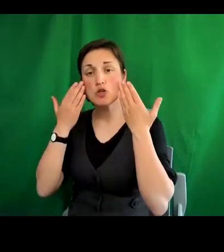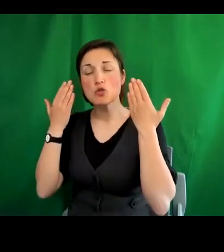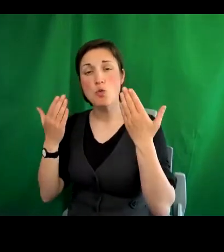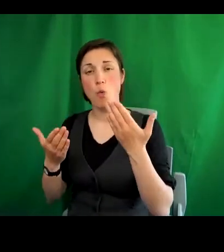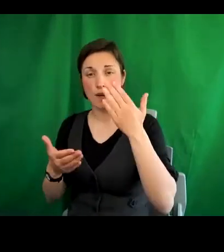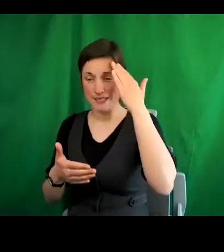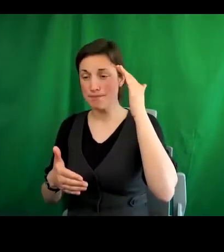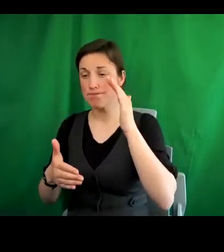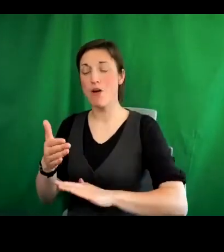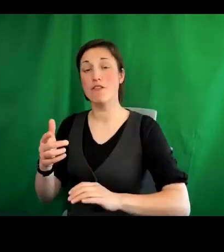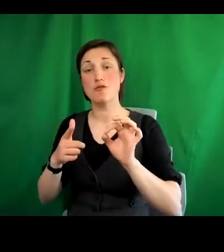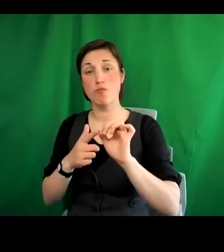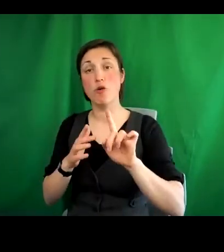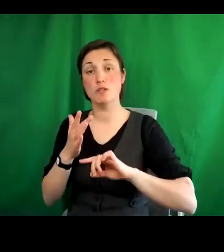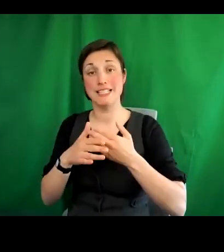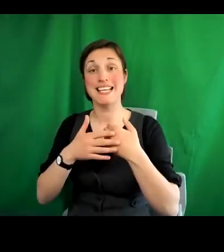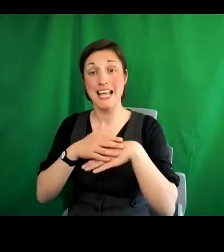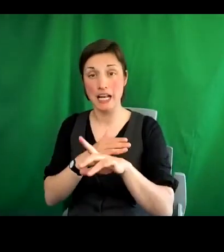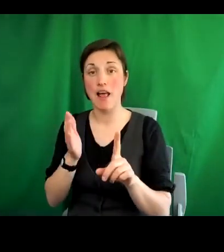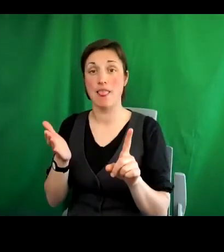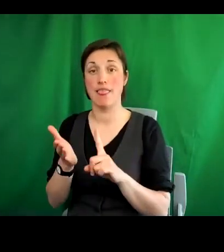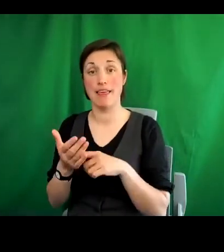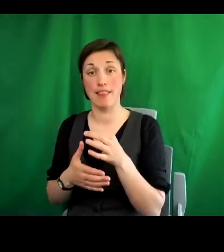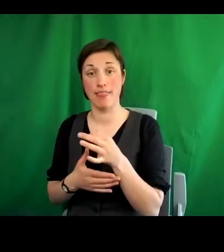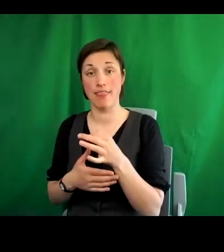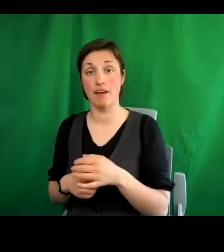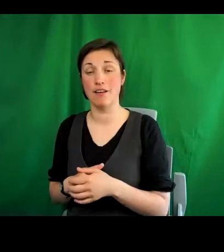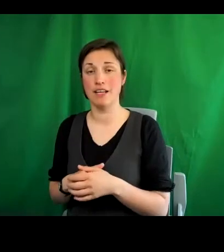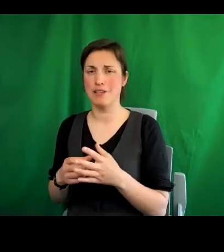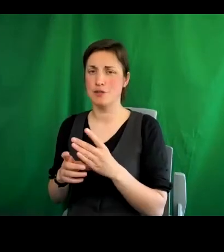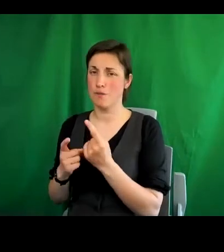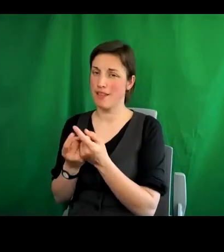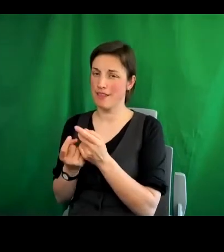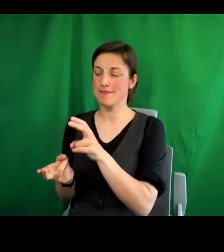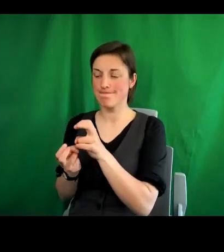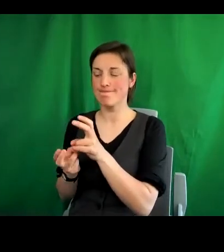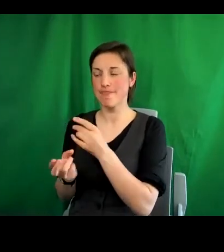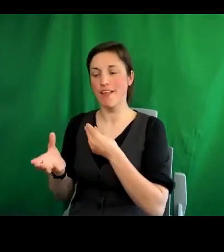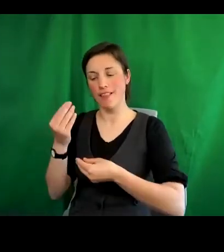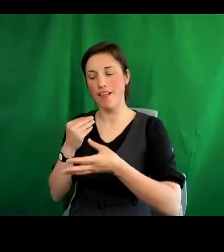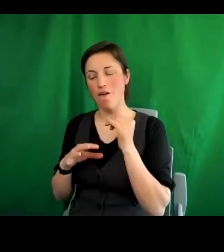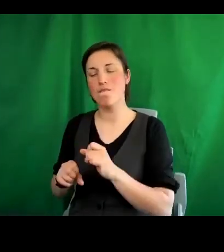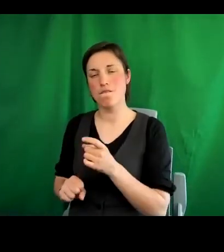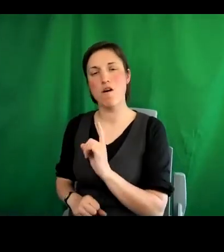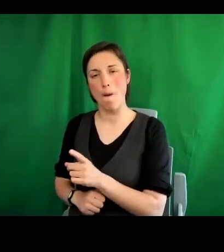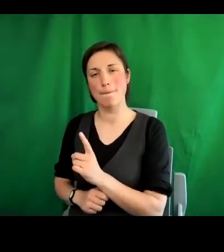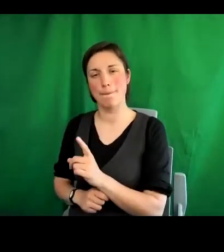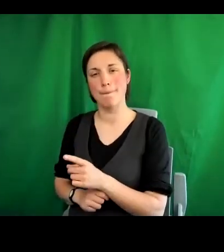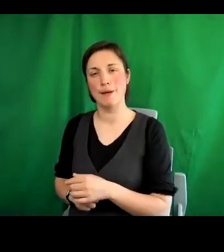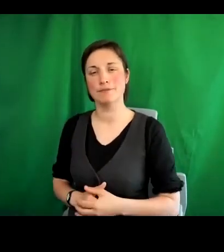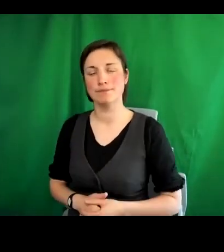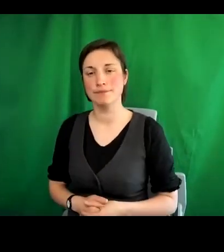human rights project in Leith, and some of the lessons that can be learned, which which Paul referred to.